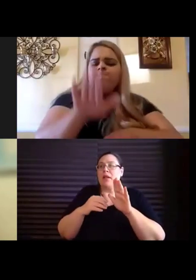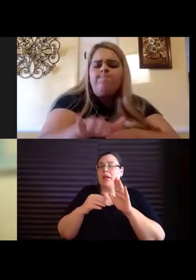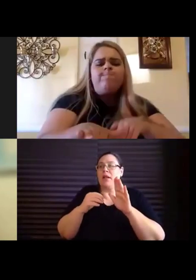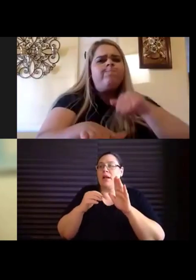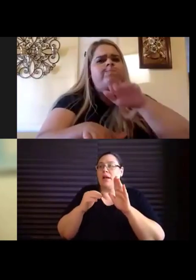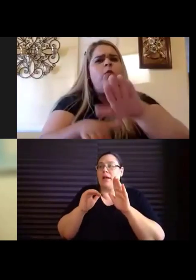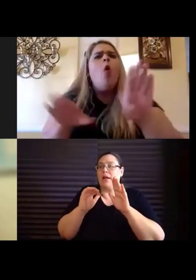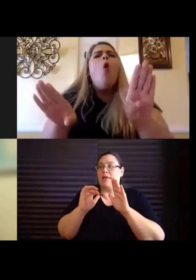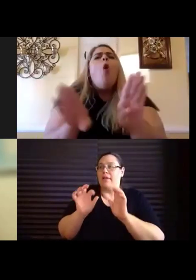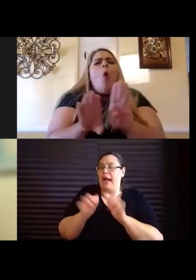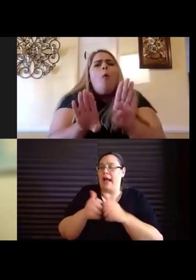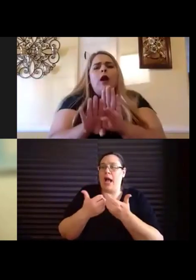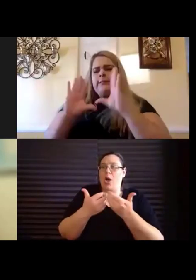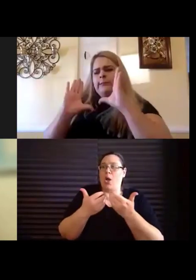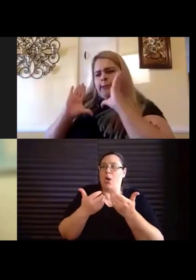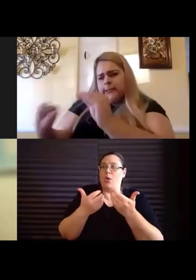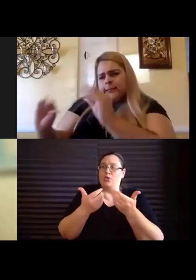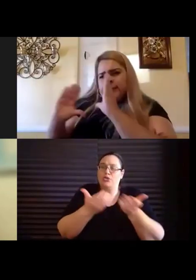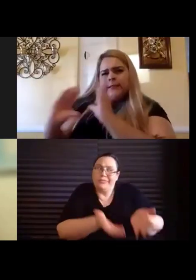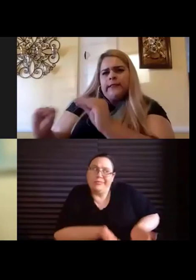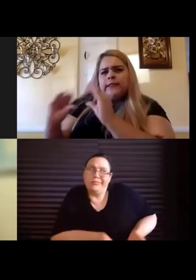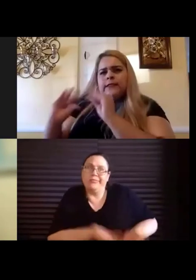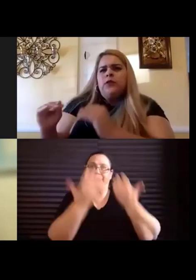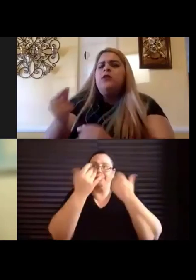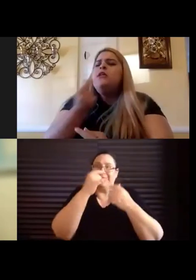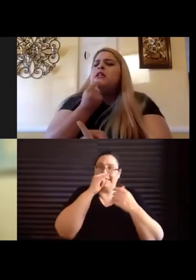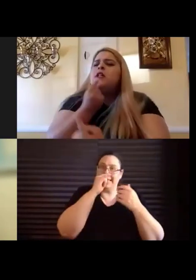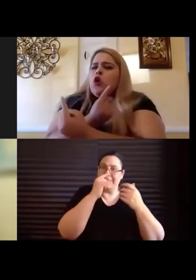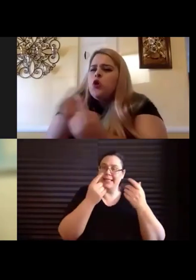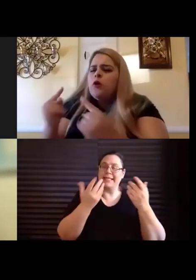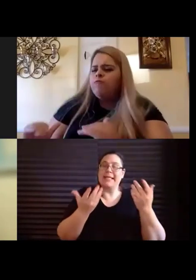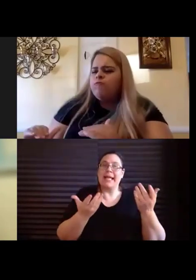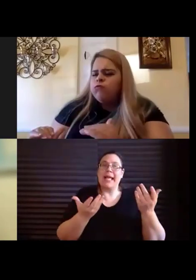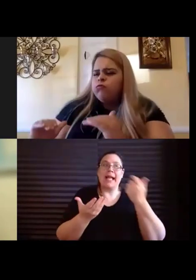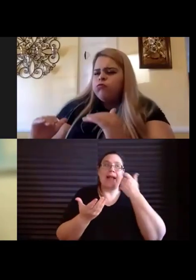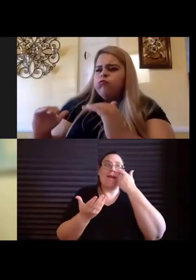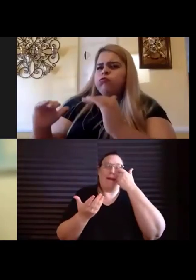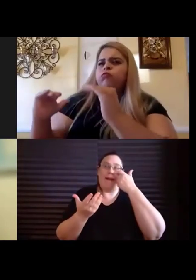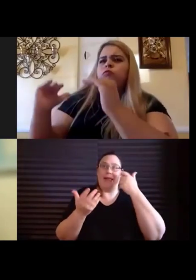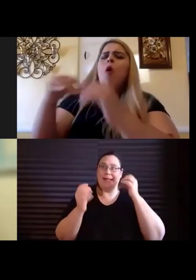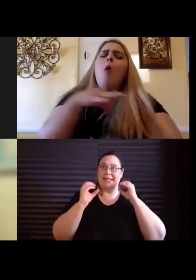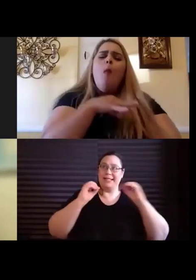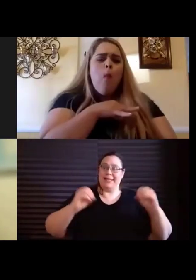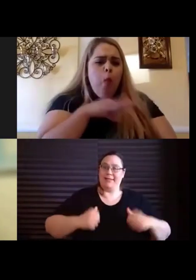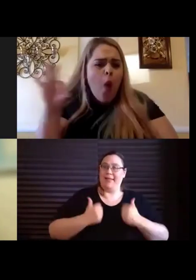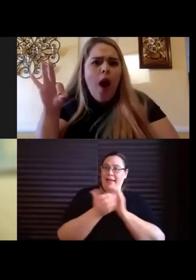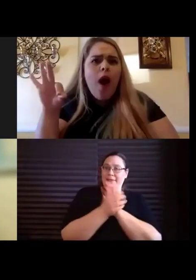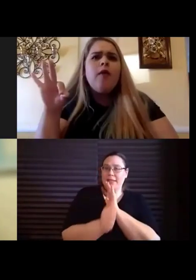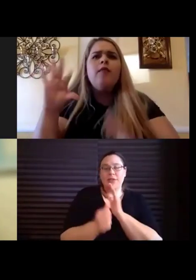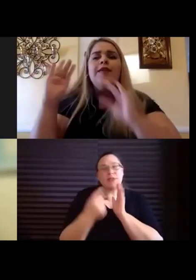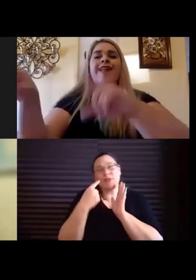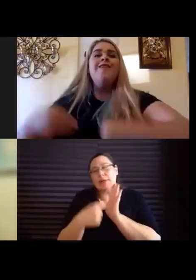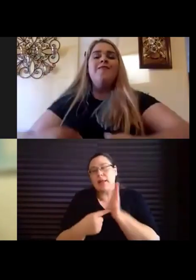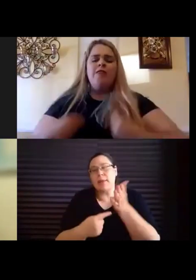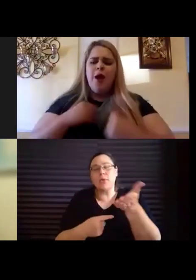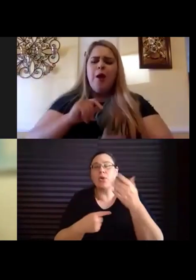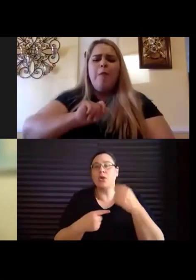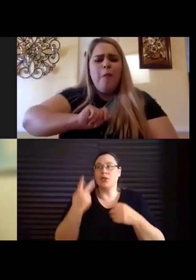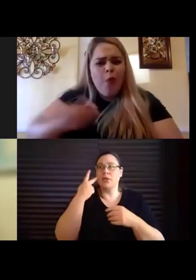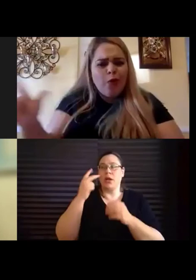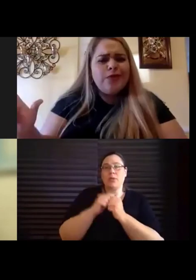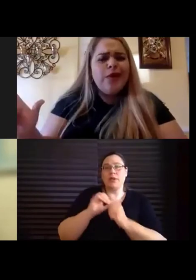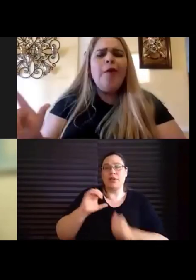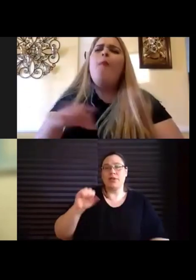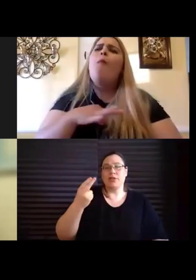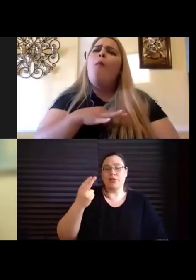up kids. And, and be able to teach life skills, like you saw a little bit with Chamequa, teaching